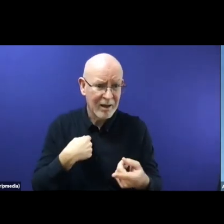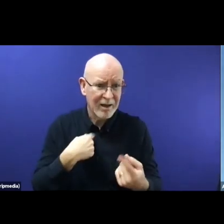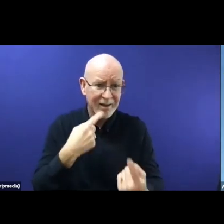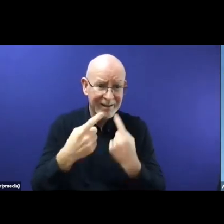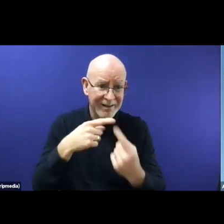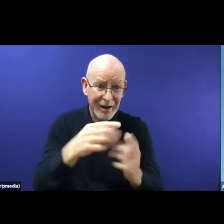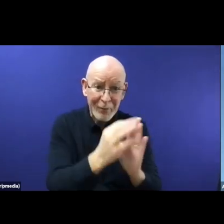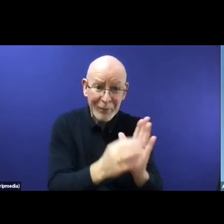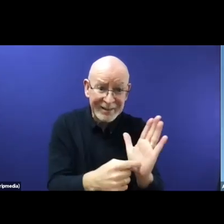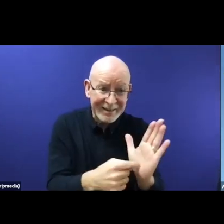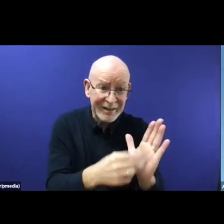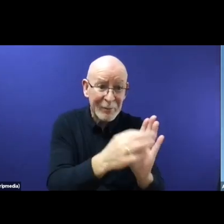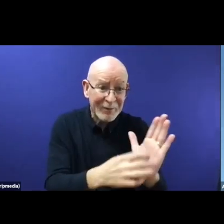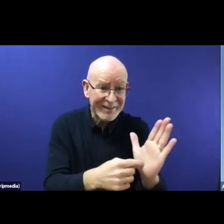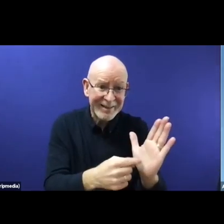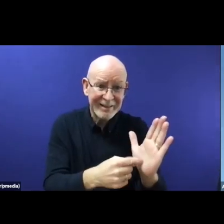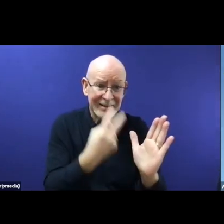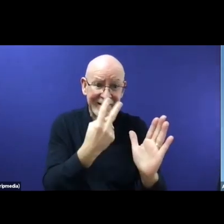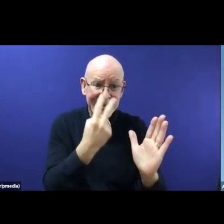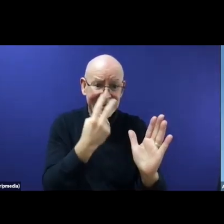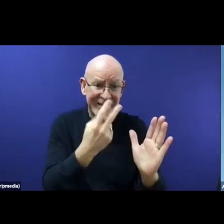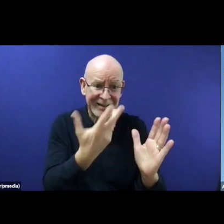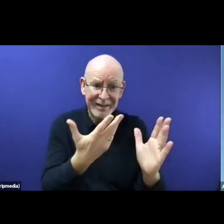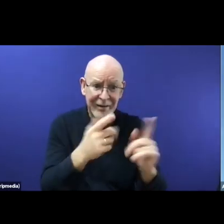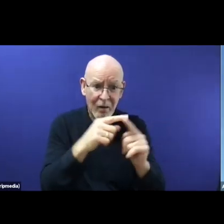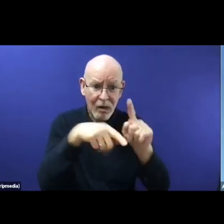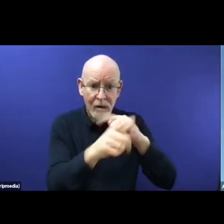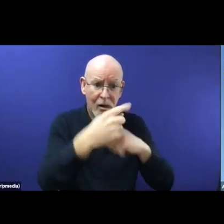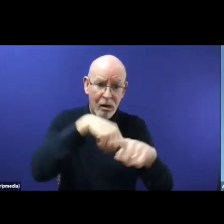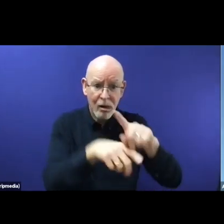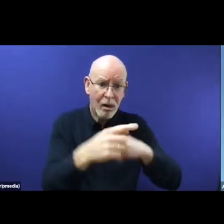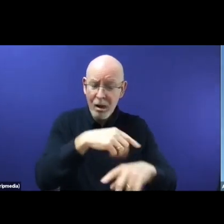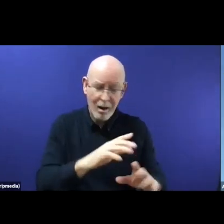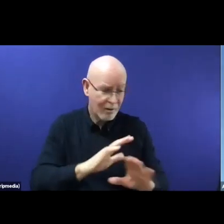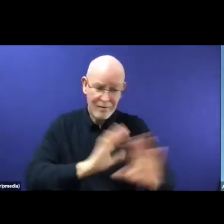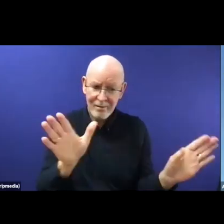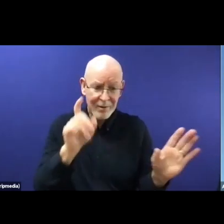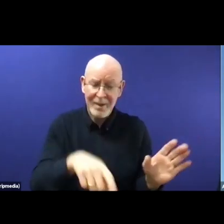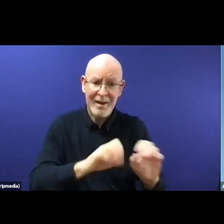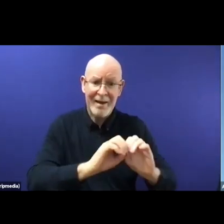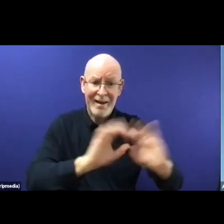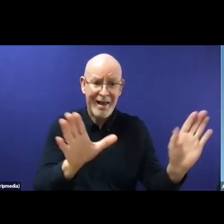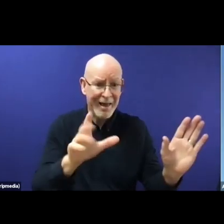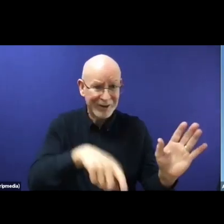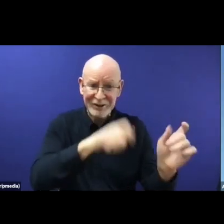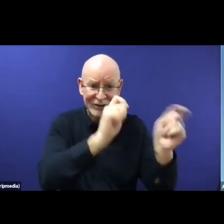policy, they are really taking it as a burden, they are not sharing their share, but they are thinking migrants,